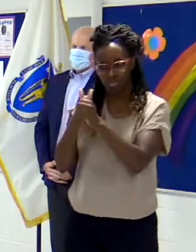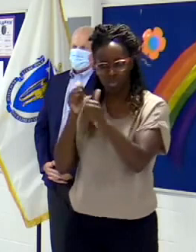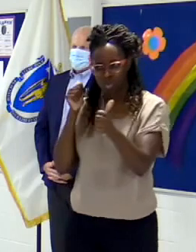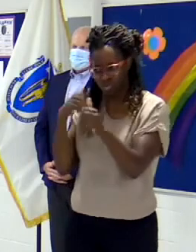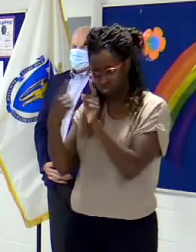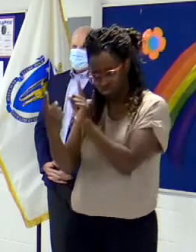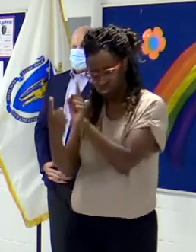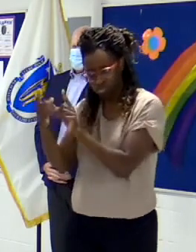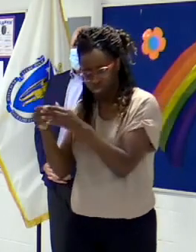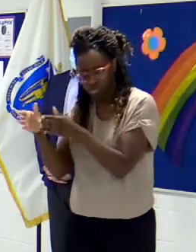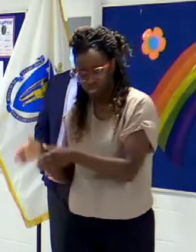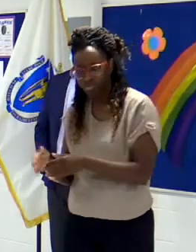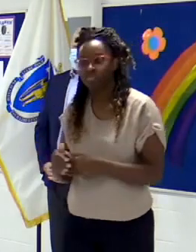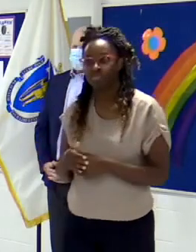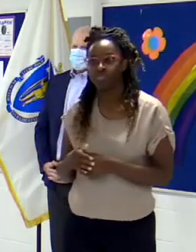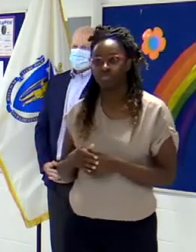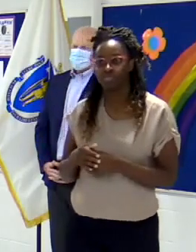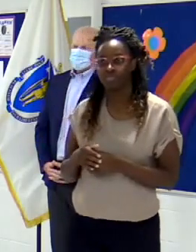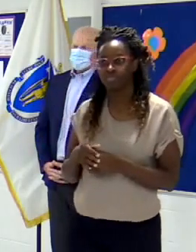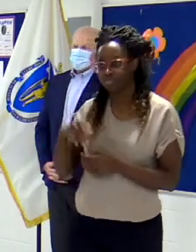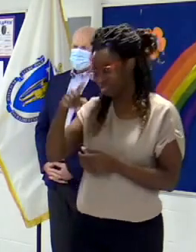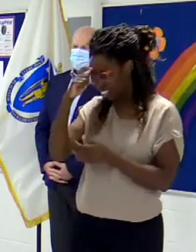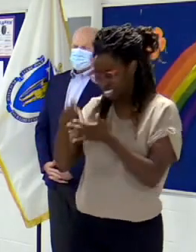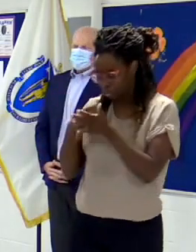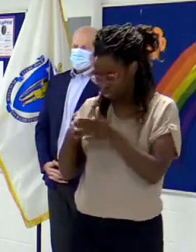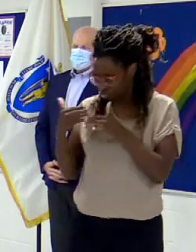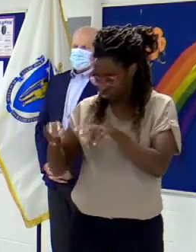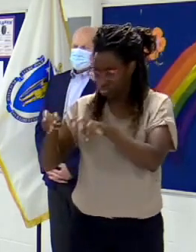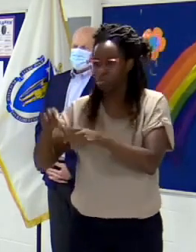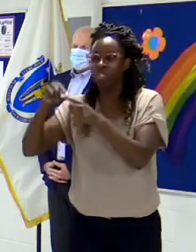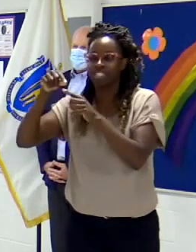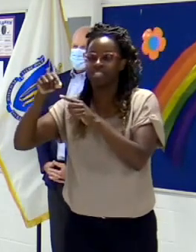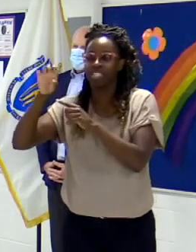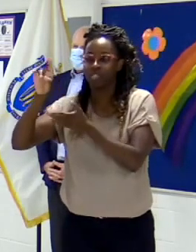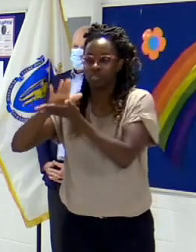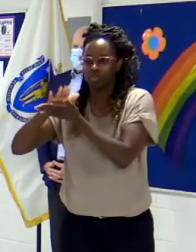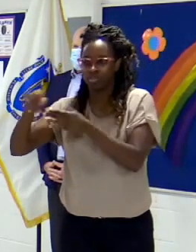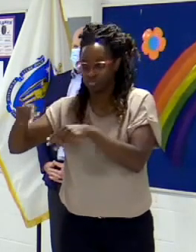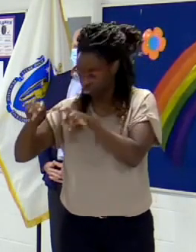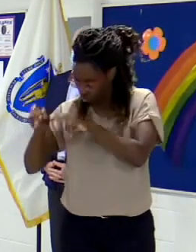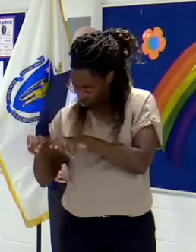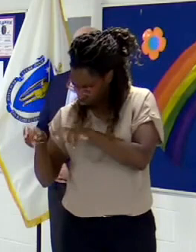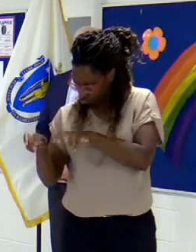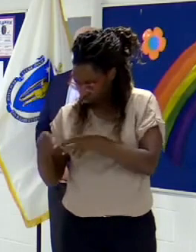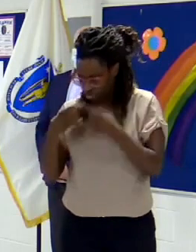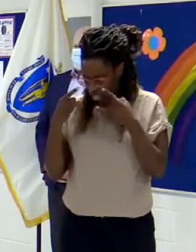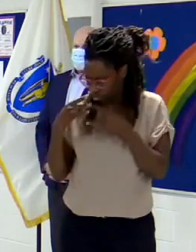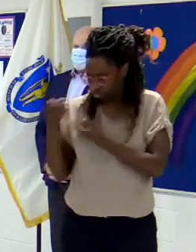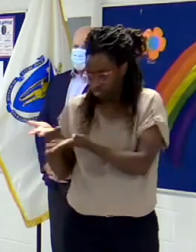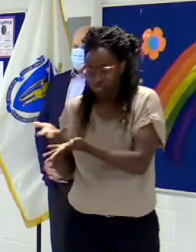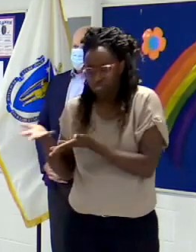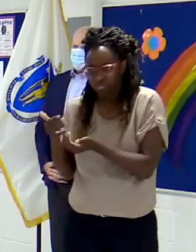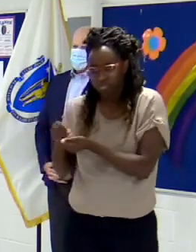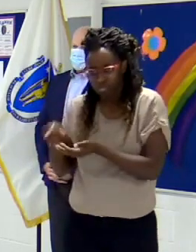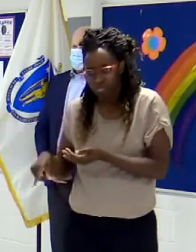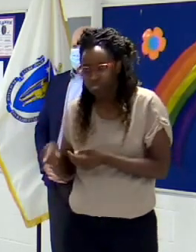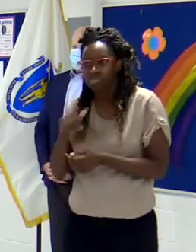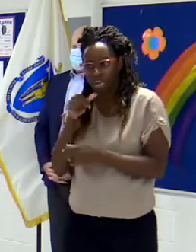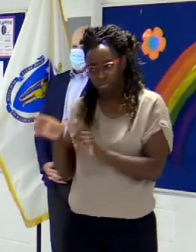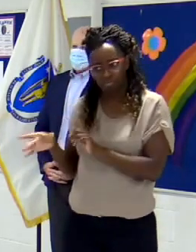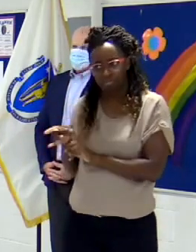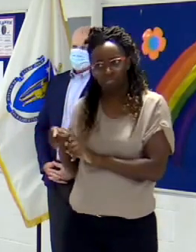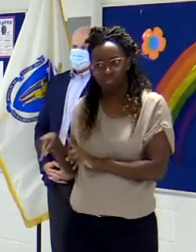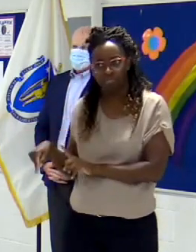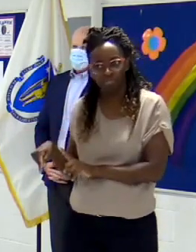And that is close quarters in many cases given the nature of some of the issues those kids are dealing with. And there too there's been really